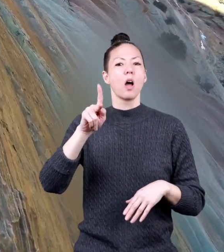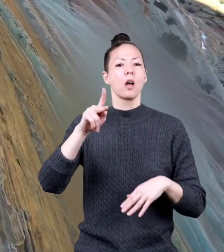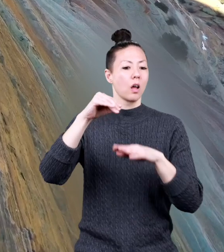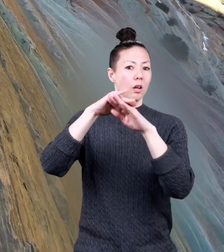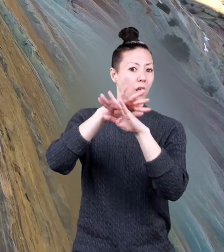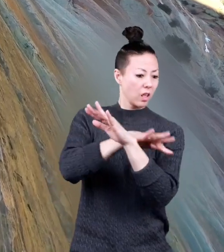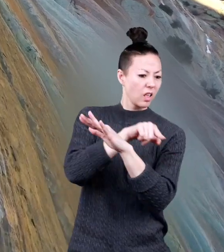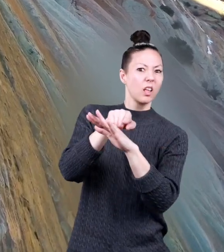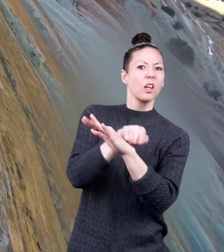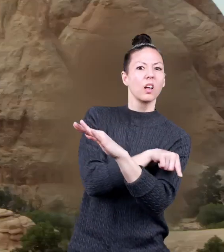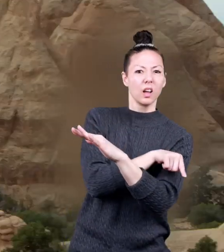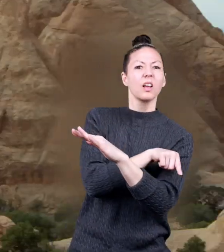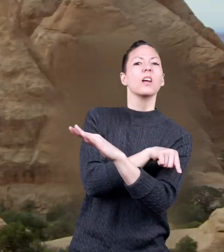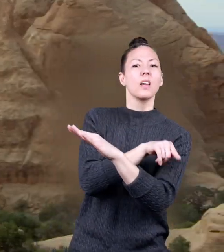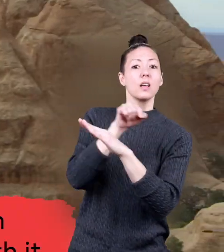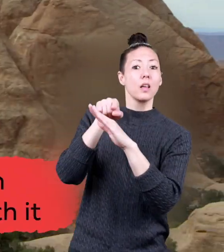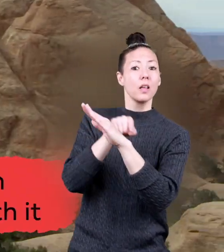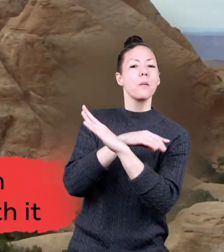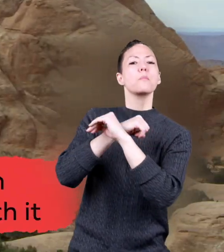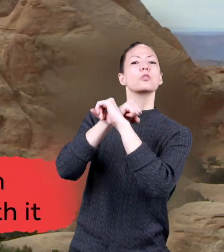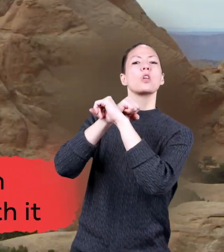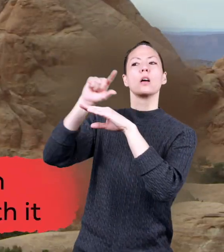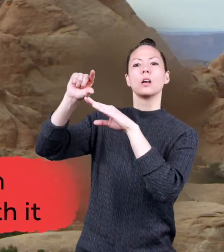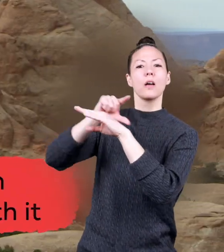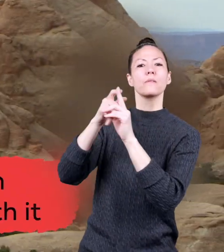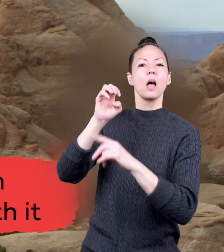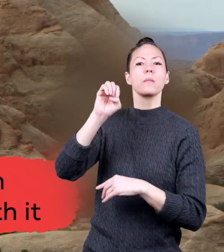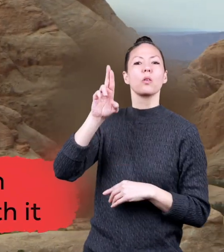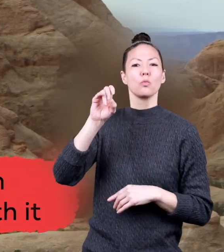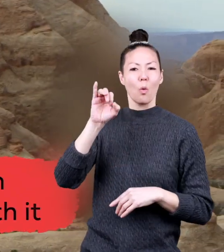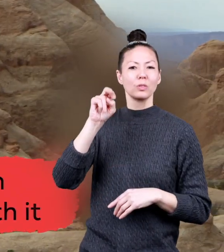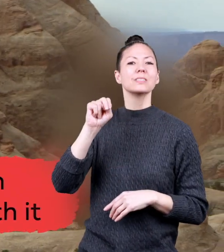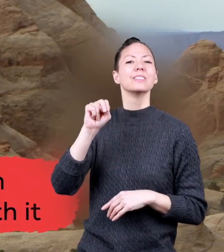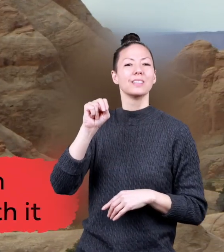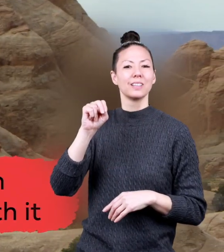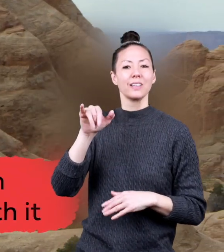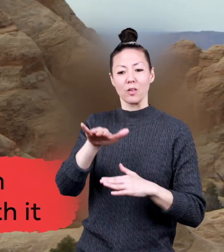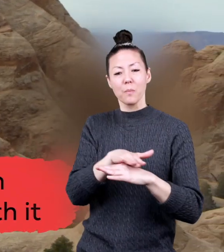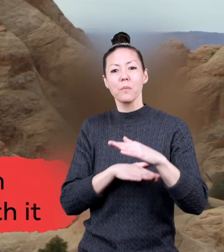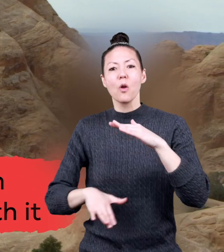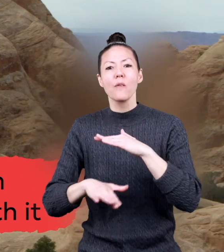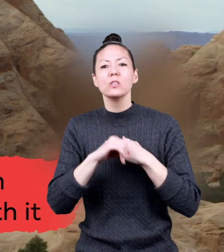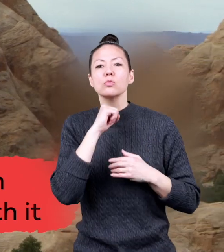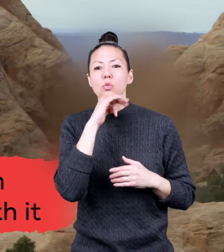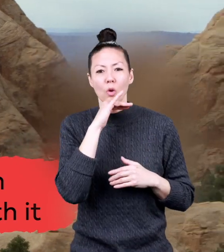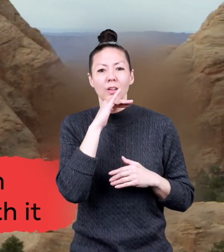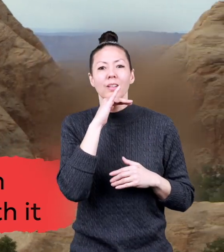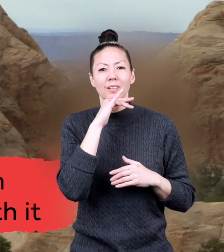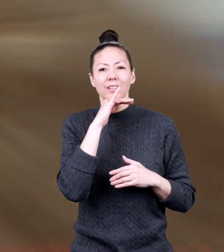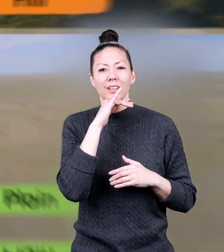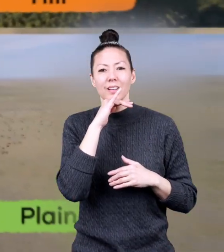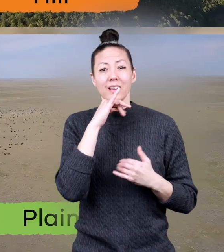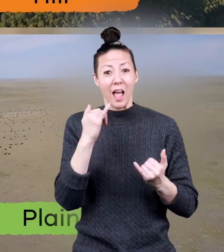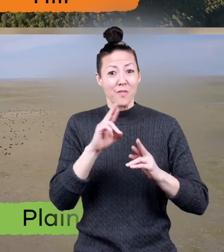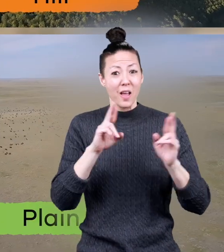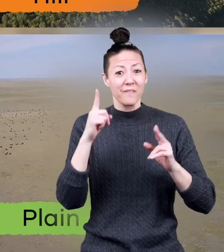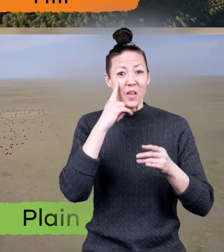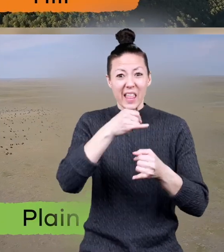left behind. Caprock protects the plateau from erosion of the soil underneath it. Ready for our